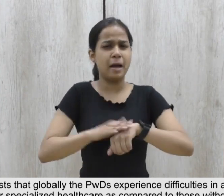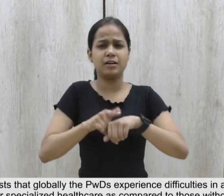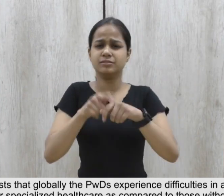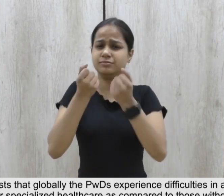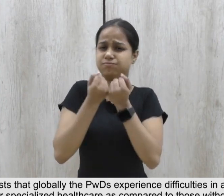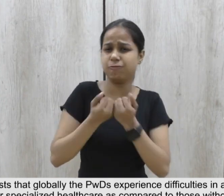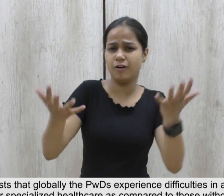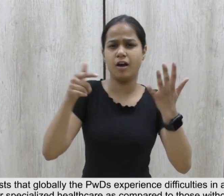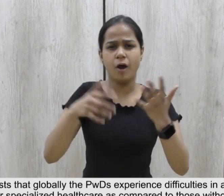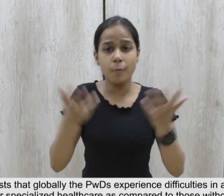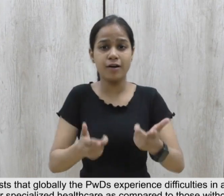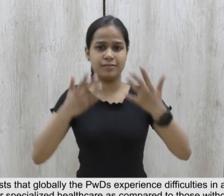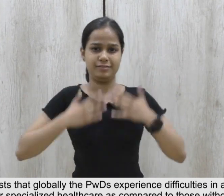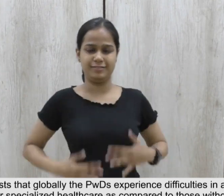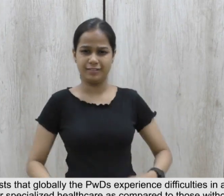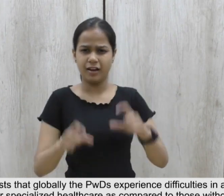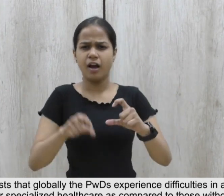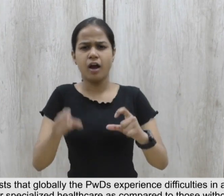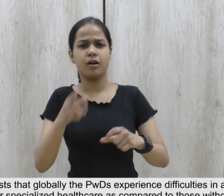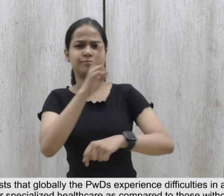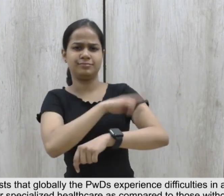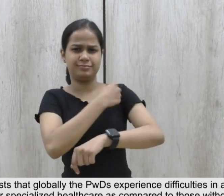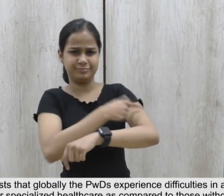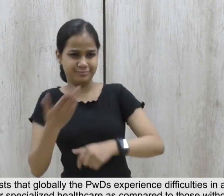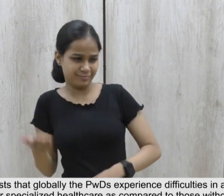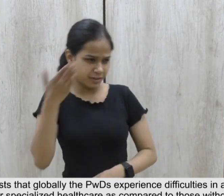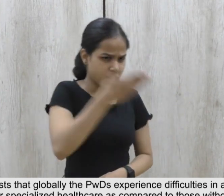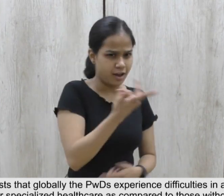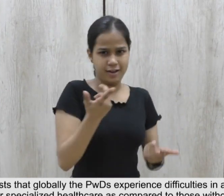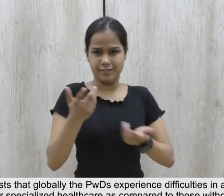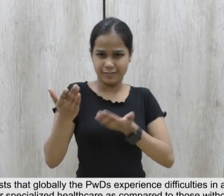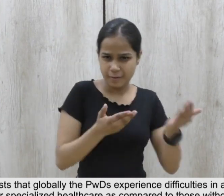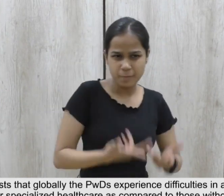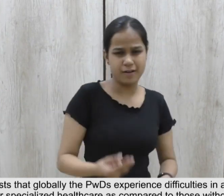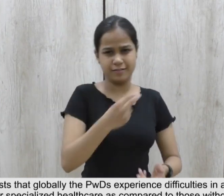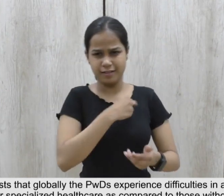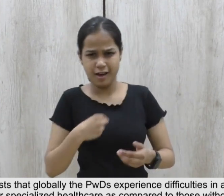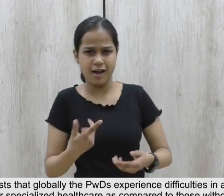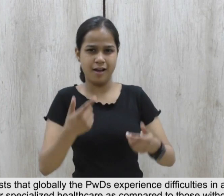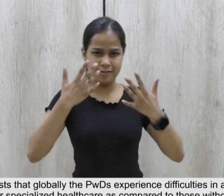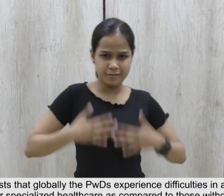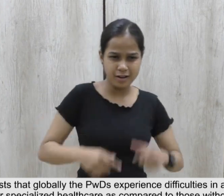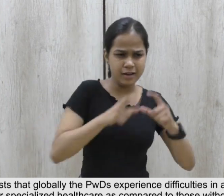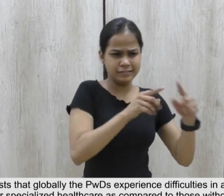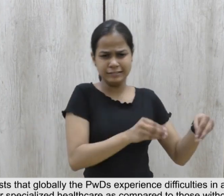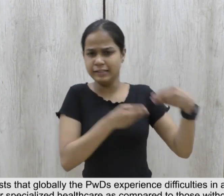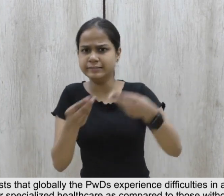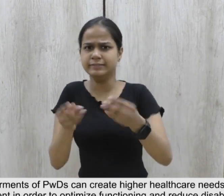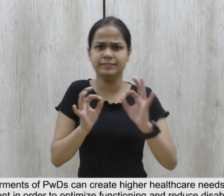general or specialized health care as compared to those without disabilities. The underlying